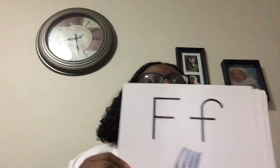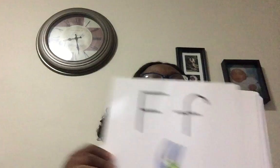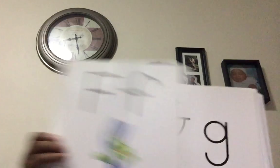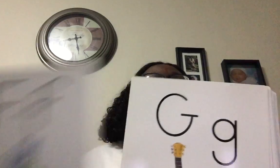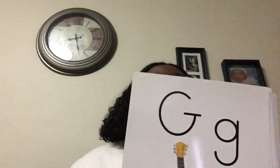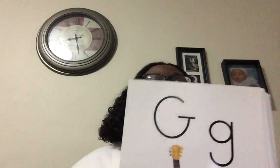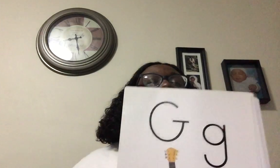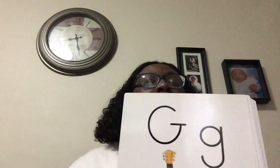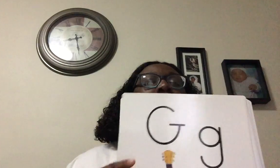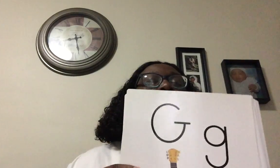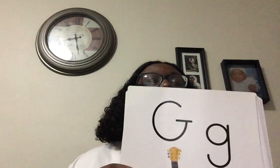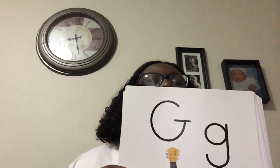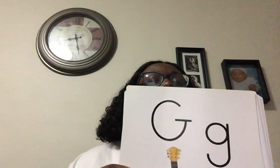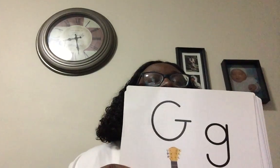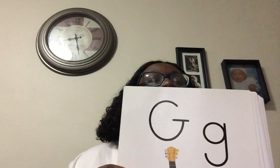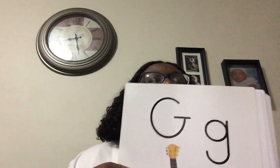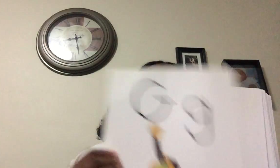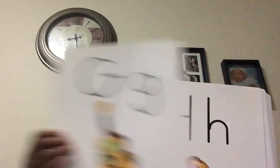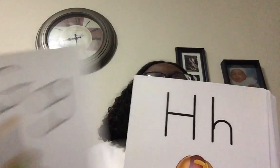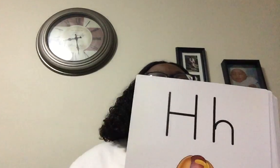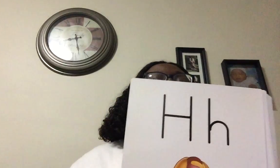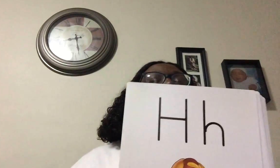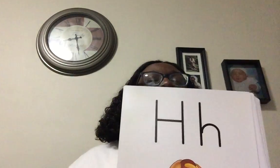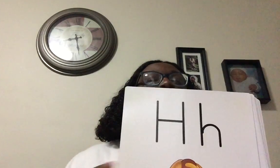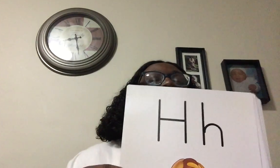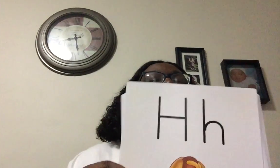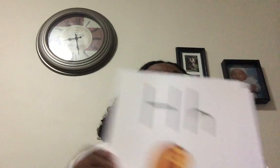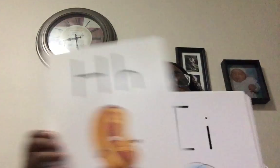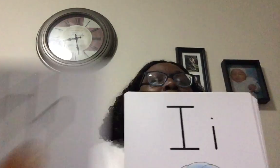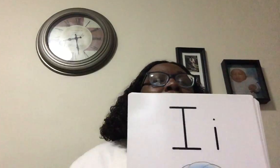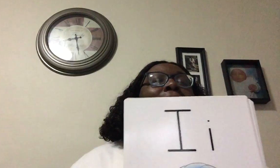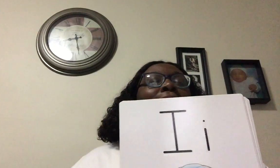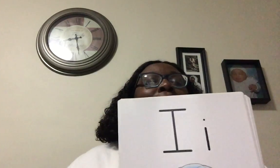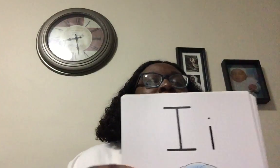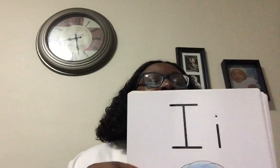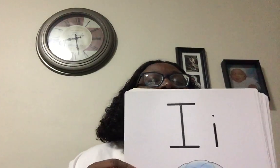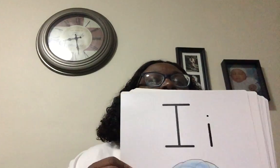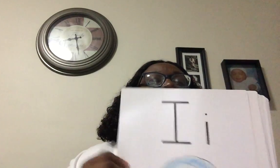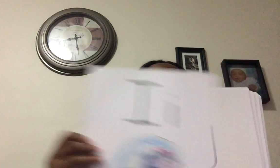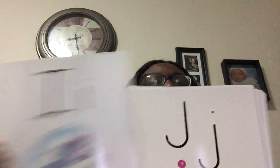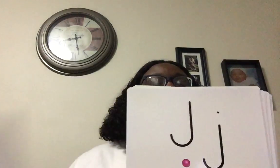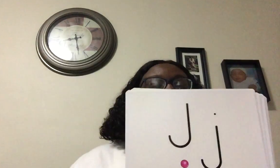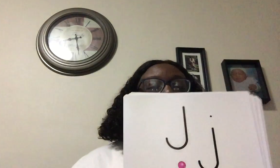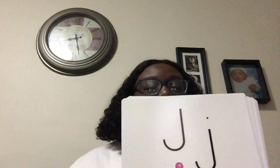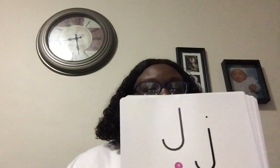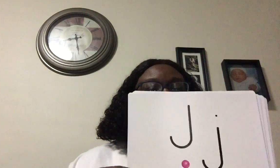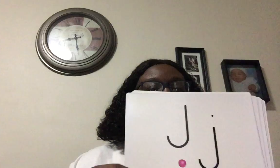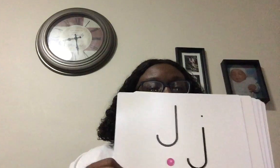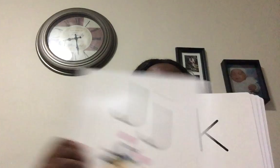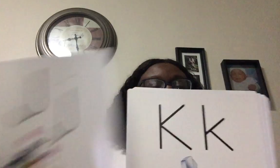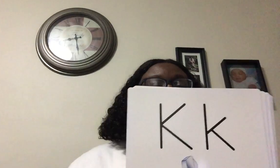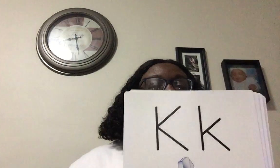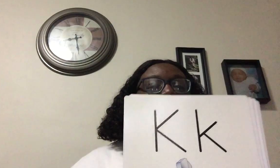G, H, I, J, K,